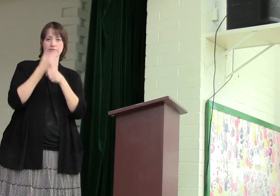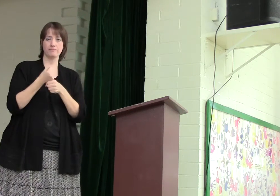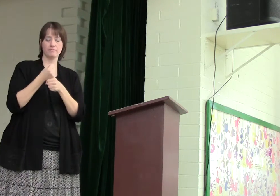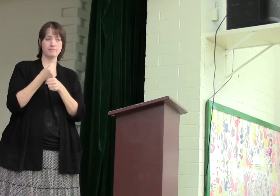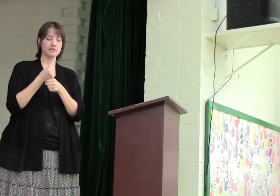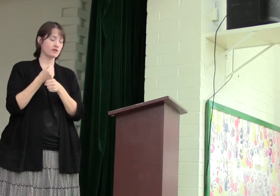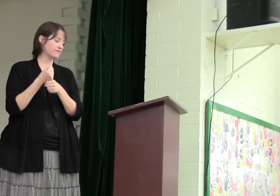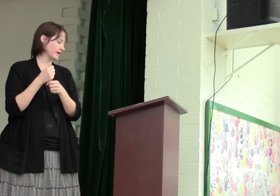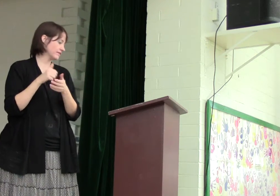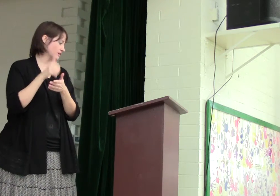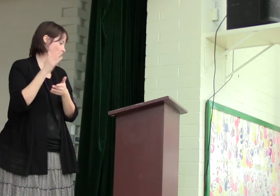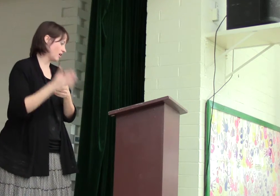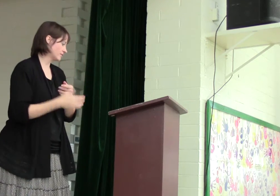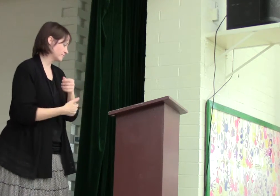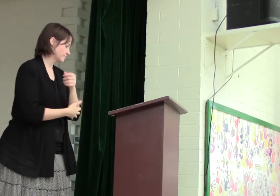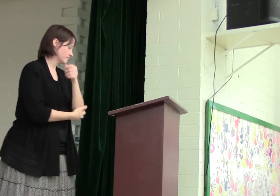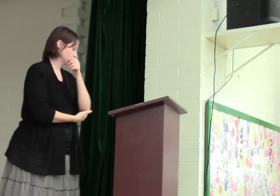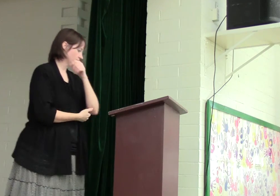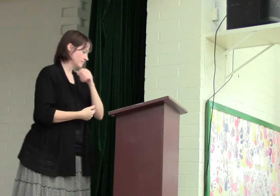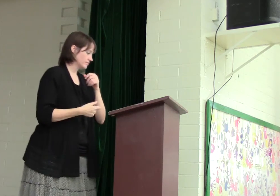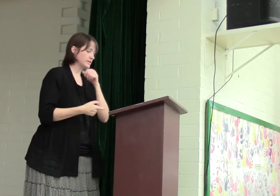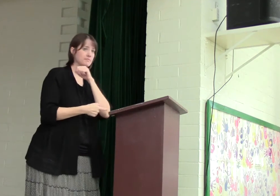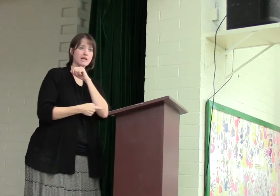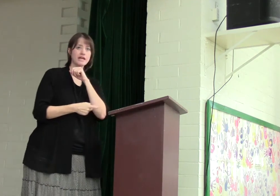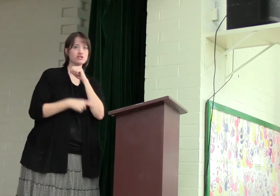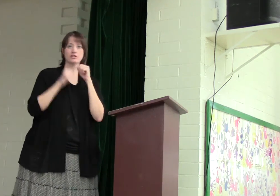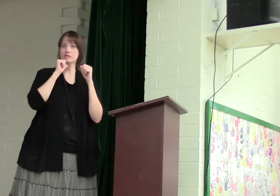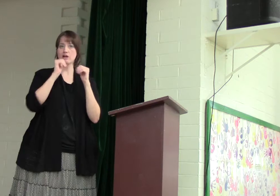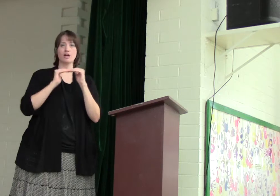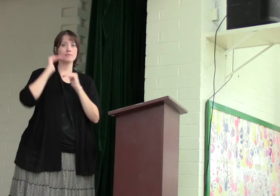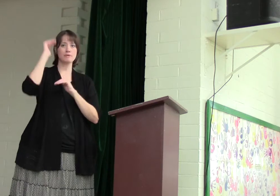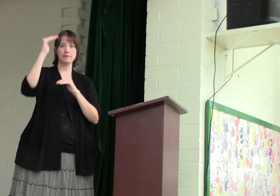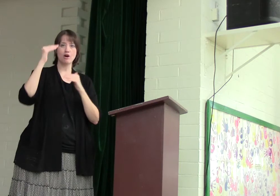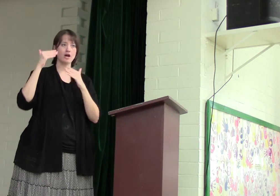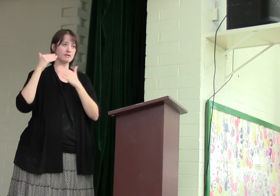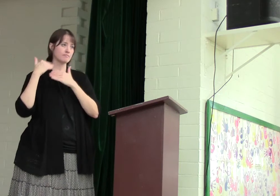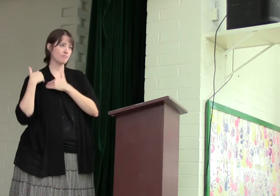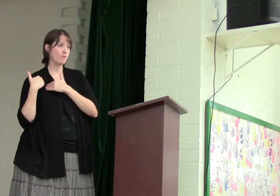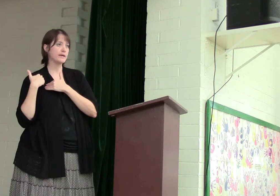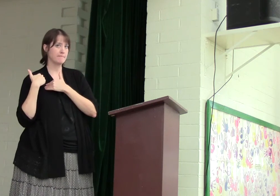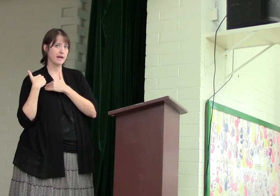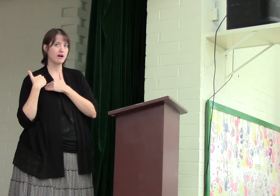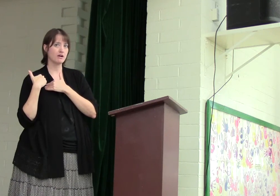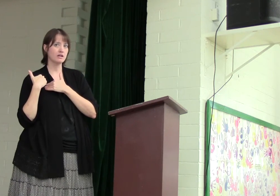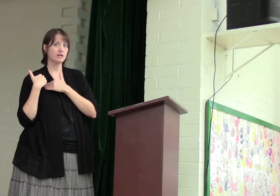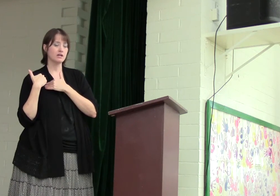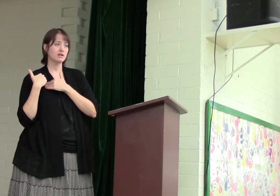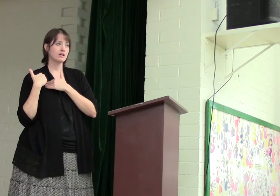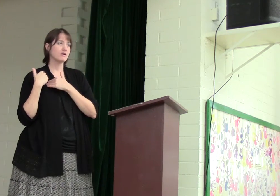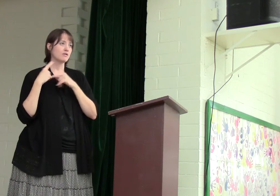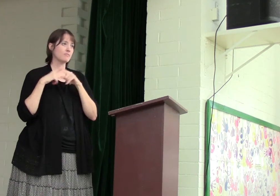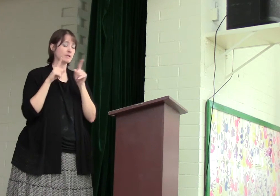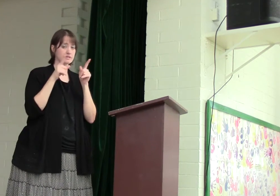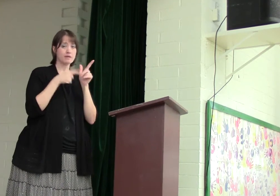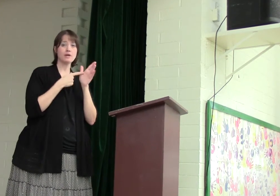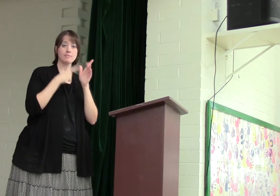faith in God. Temptation is not going to be beyond what we can bear. But sometimes